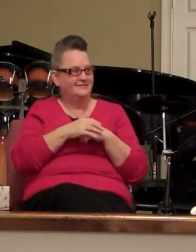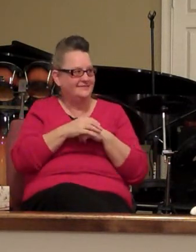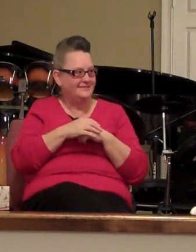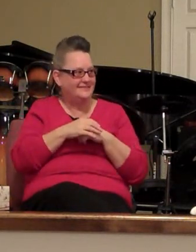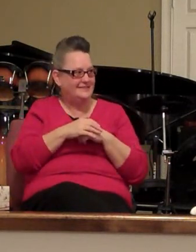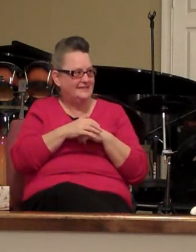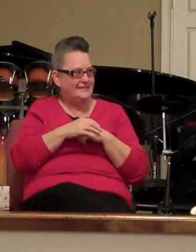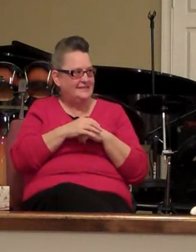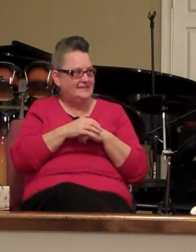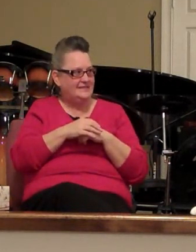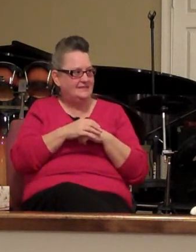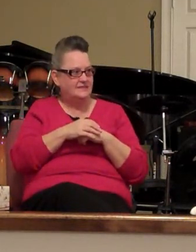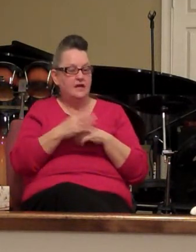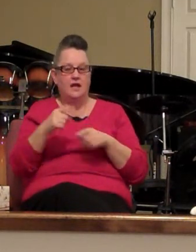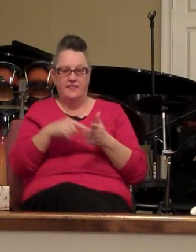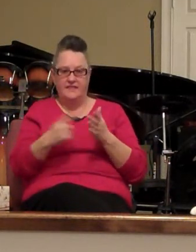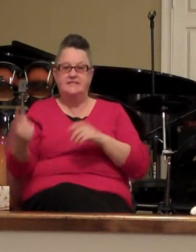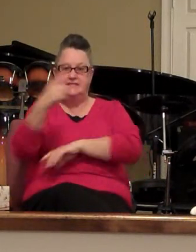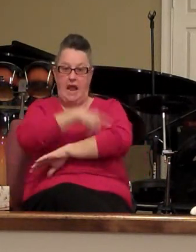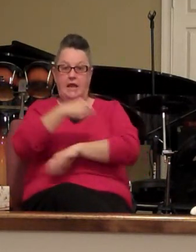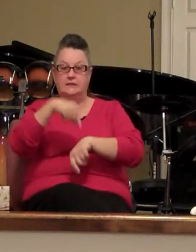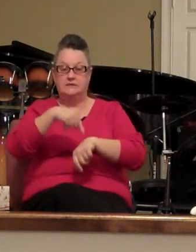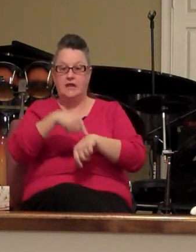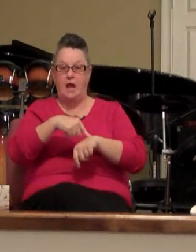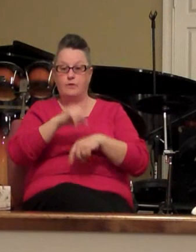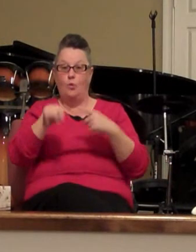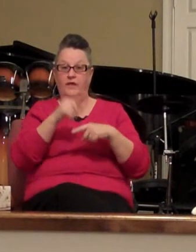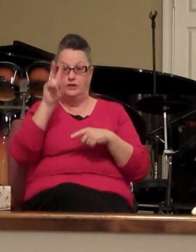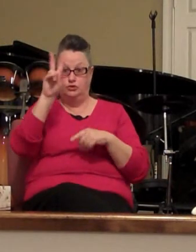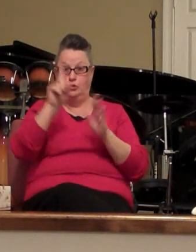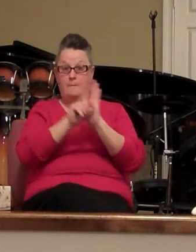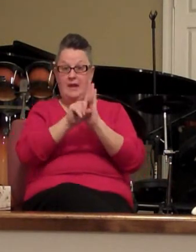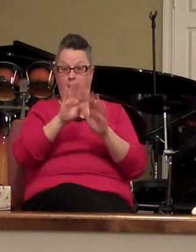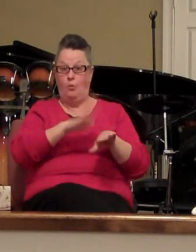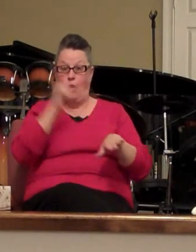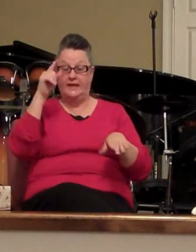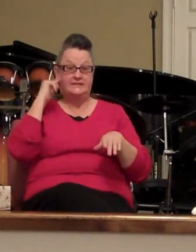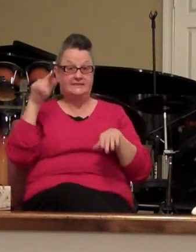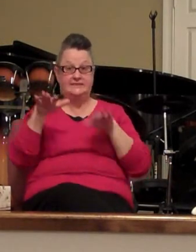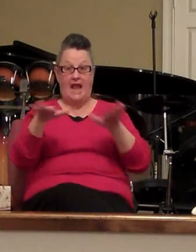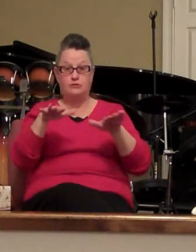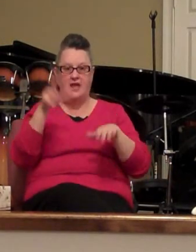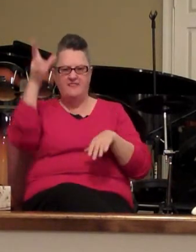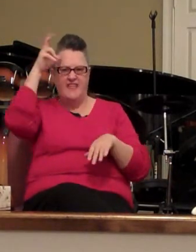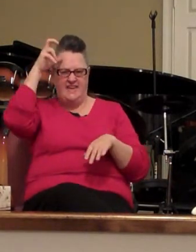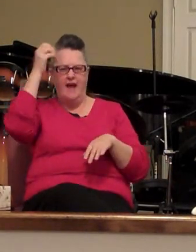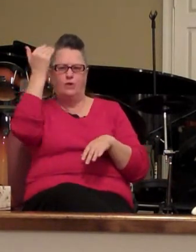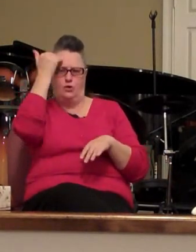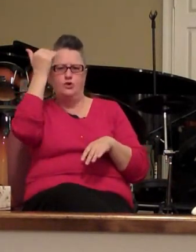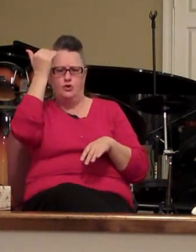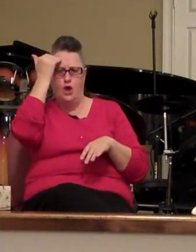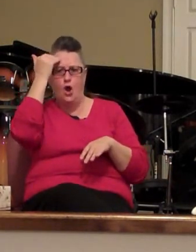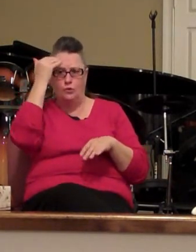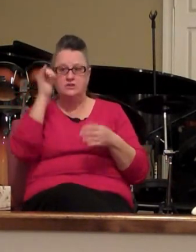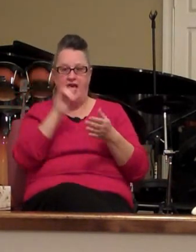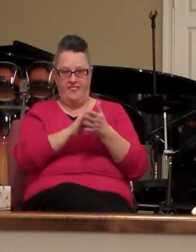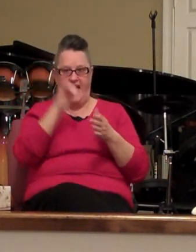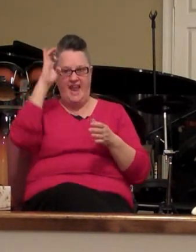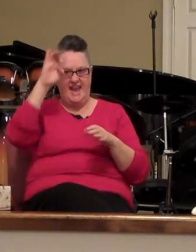in this day and time brother Morris when the two minute warning sounds the devil knows that he's got to step up